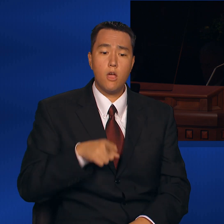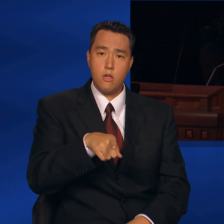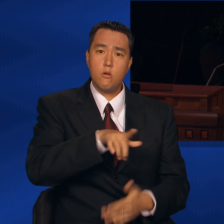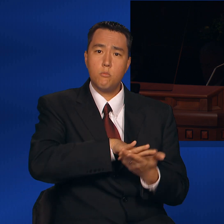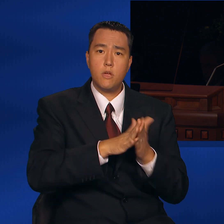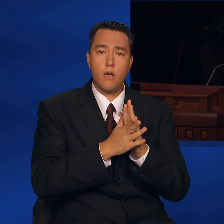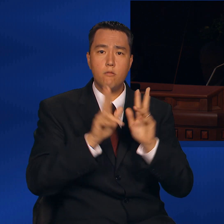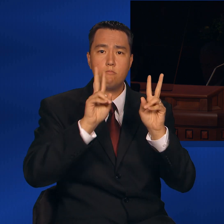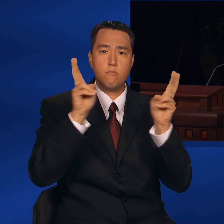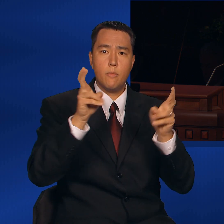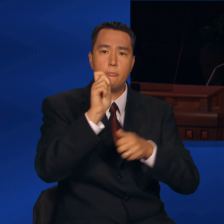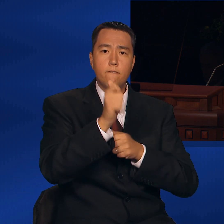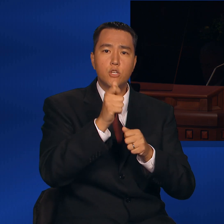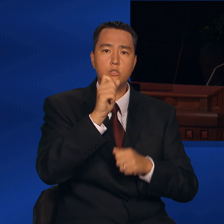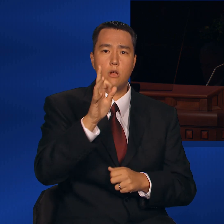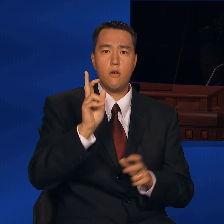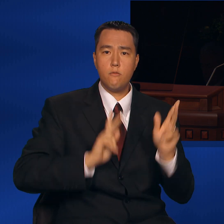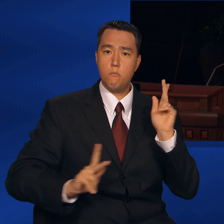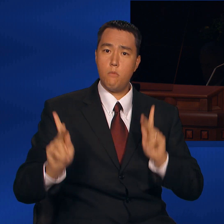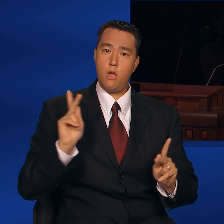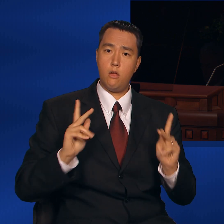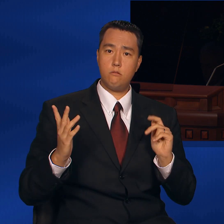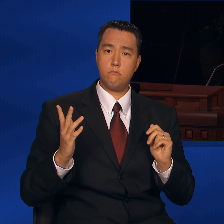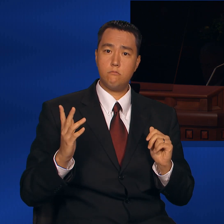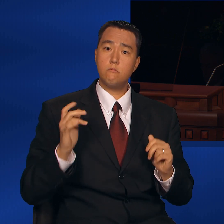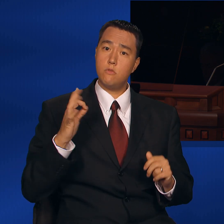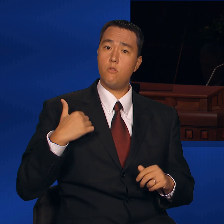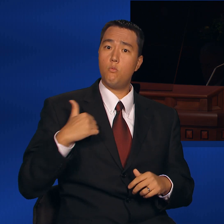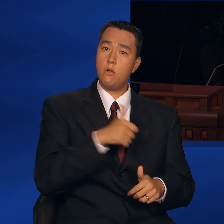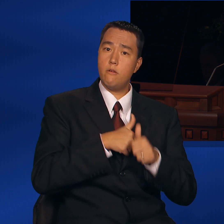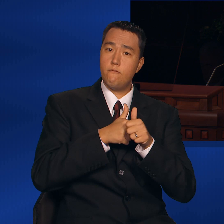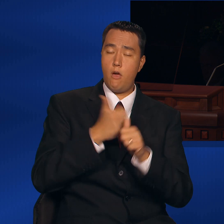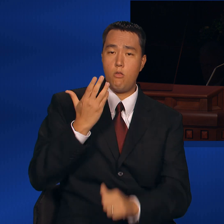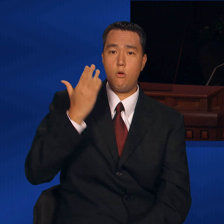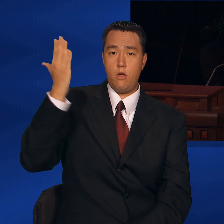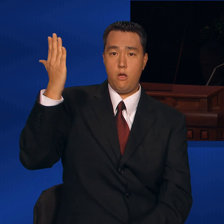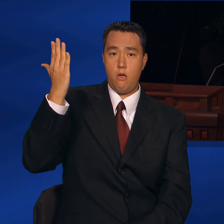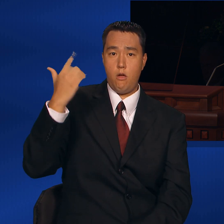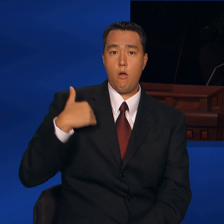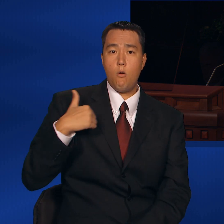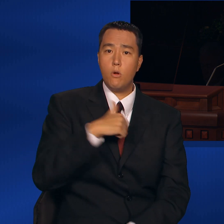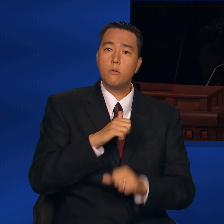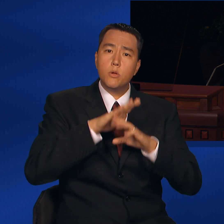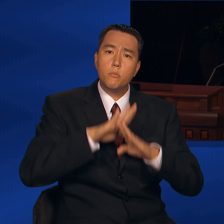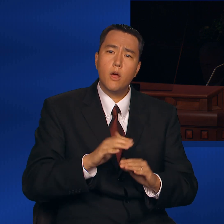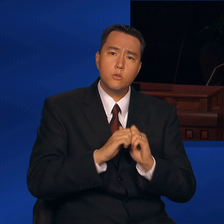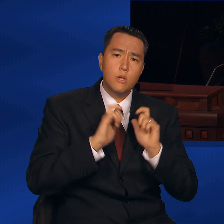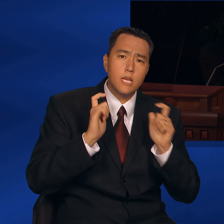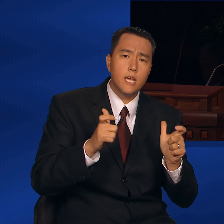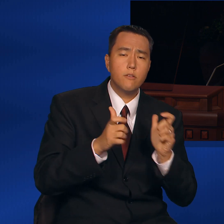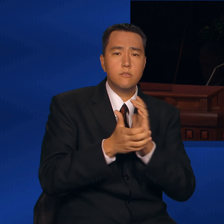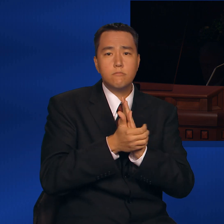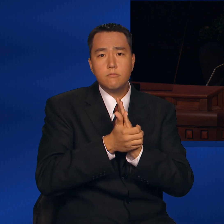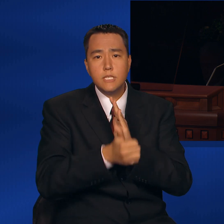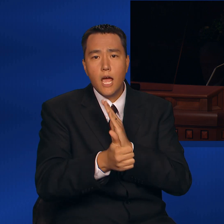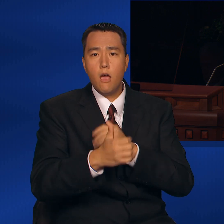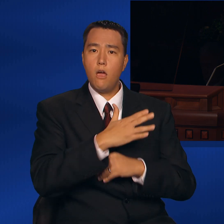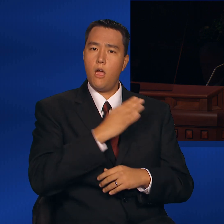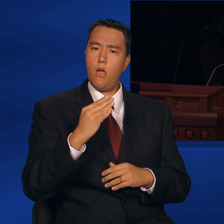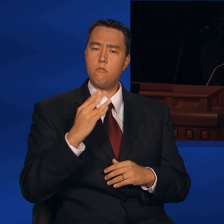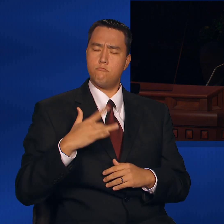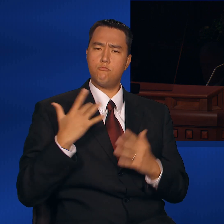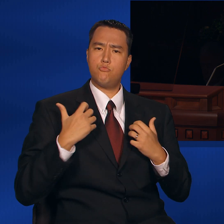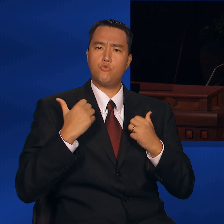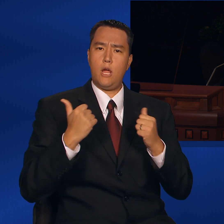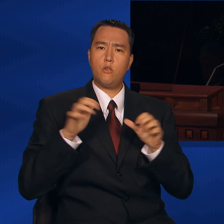you fishers of men. In following Him, He blesses us with gifts, talents, and the strength